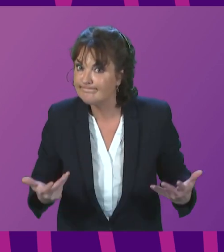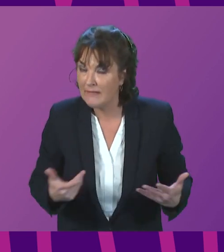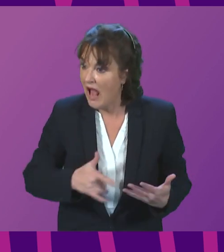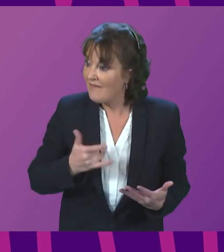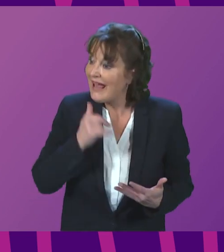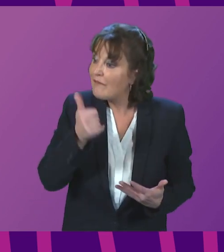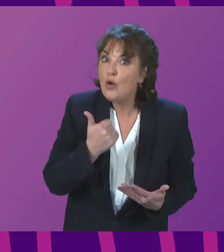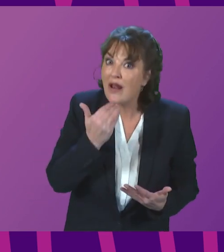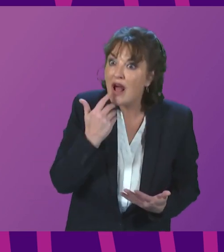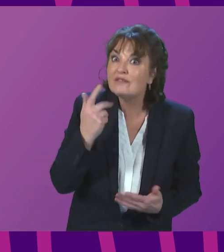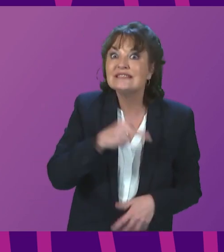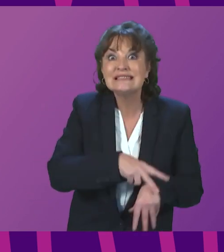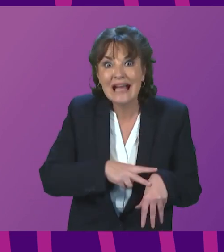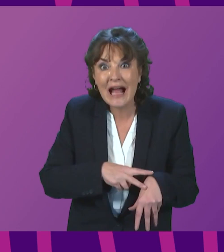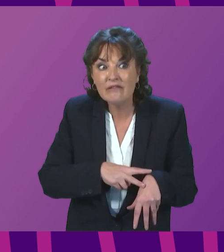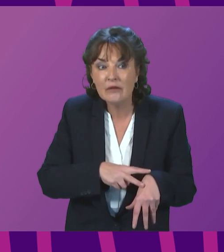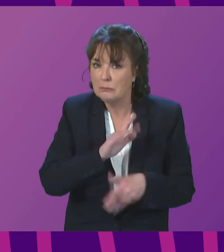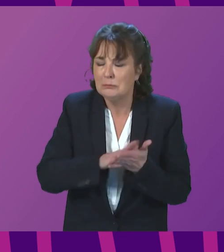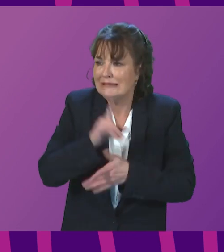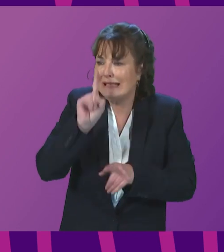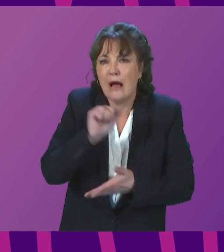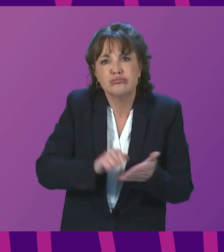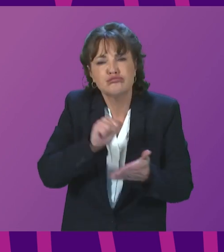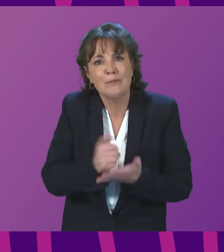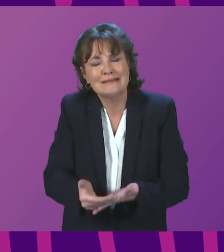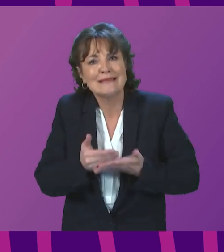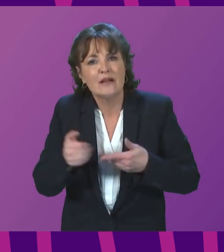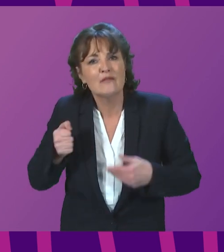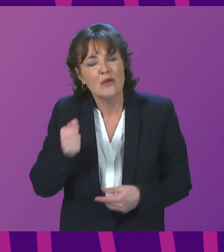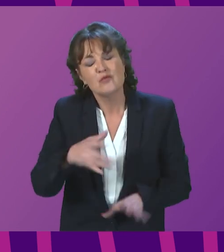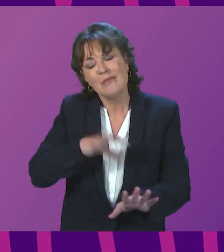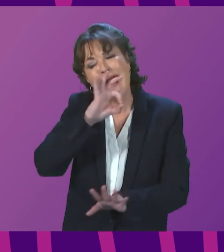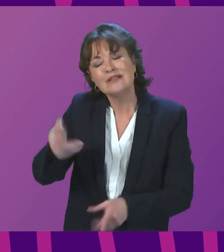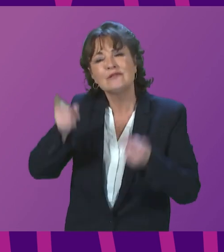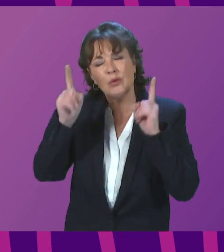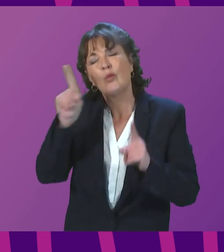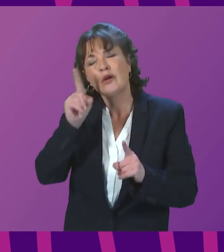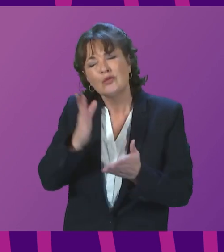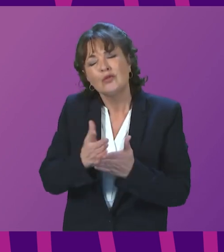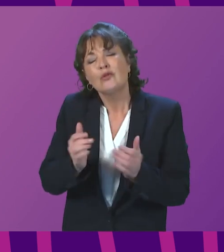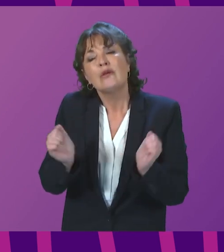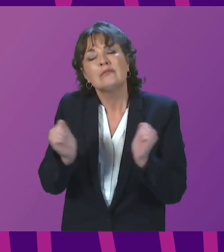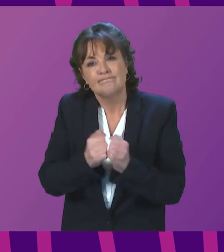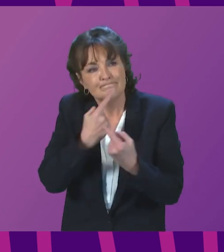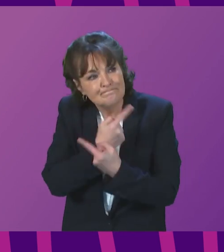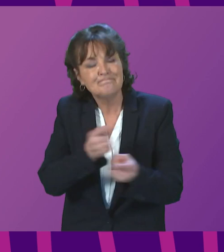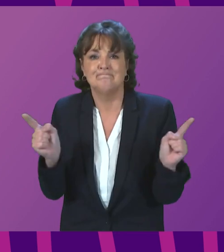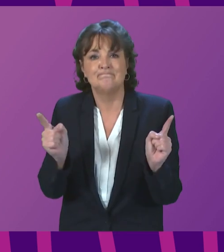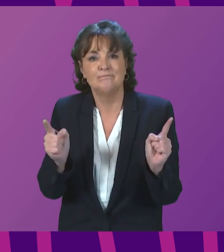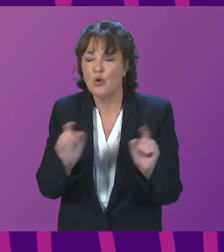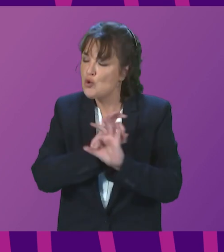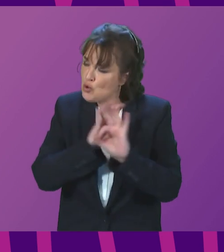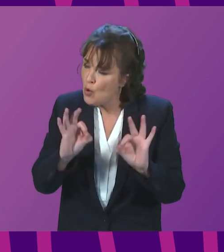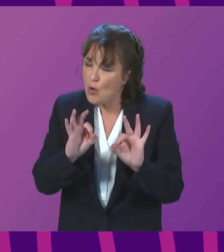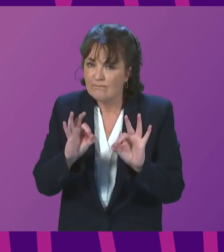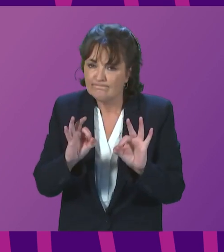too. So in light of today's report, will the First Minister commit to no compulsory redundancies and failing that, will she at least commit to no